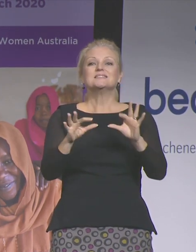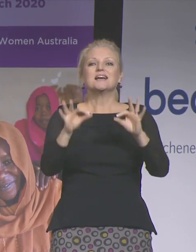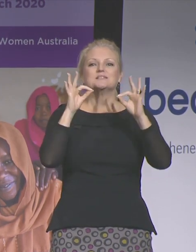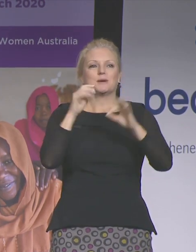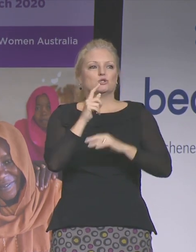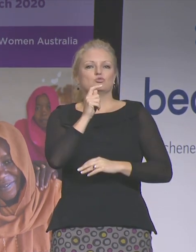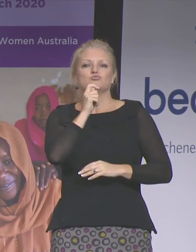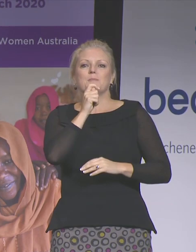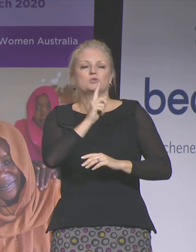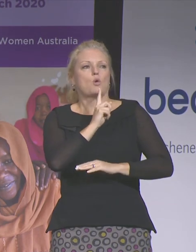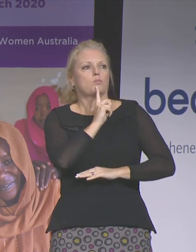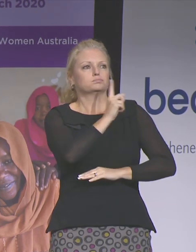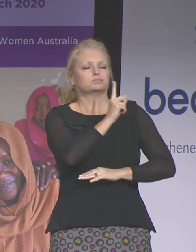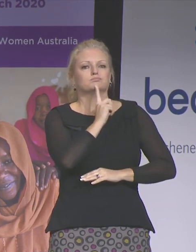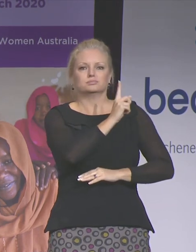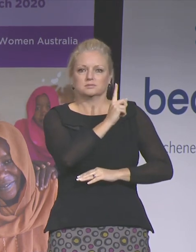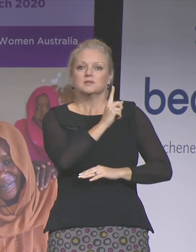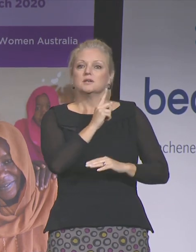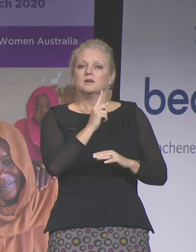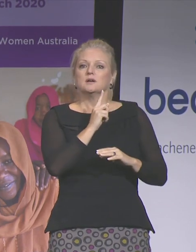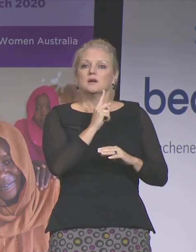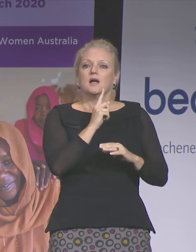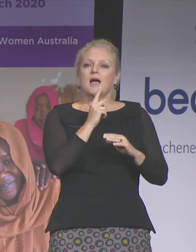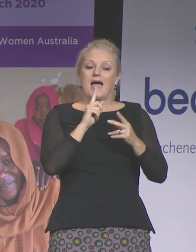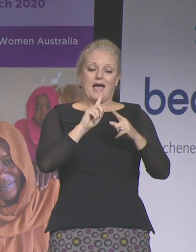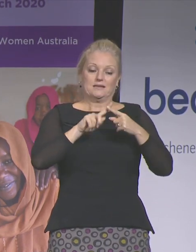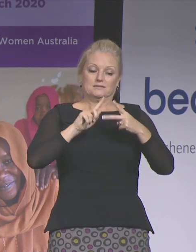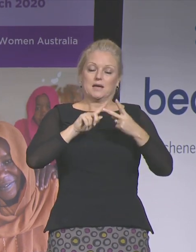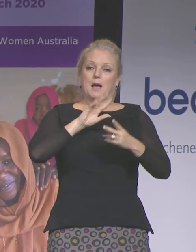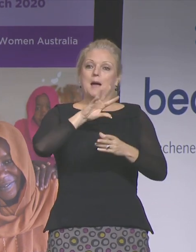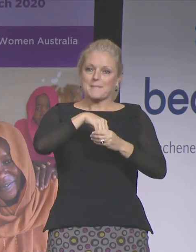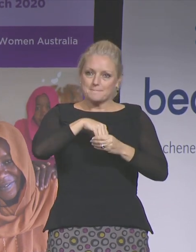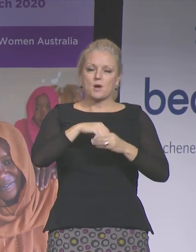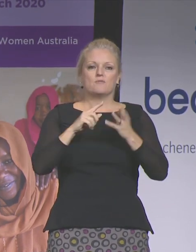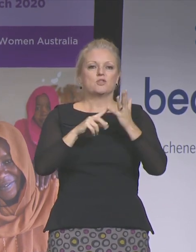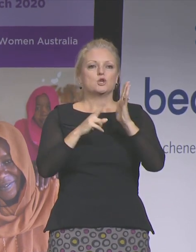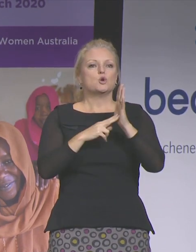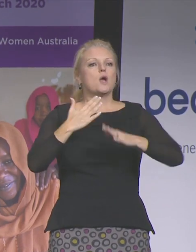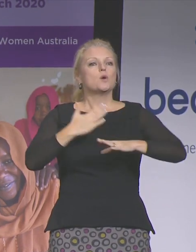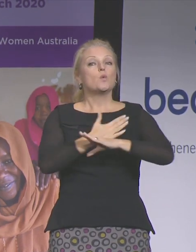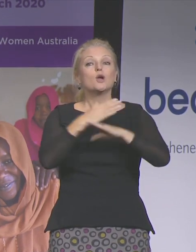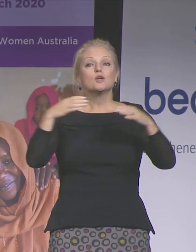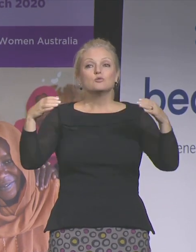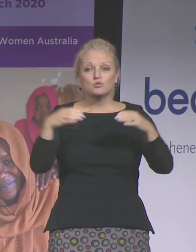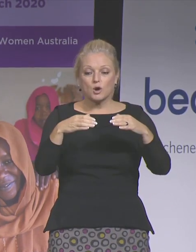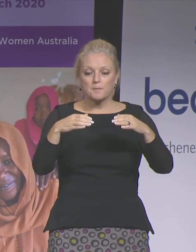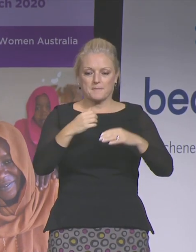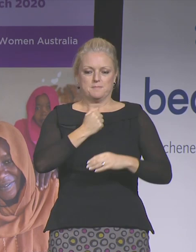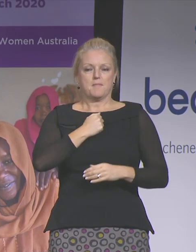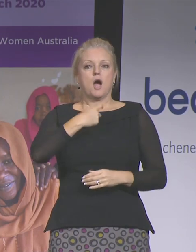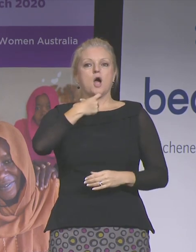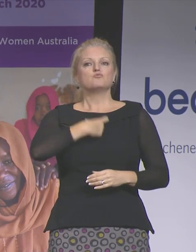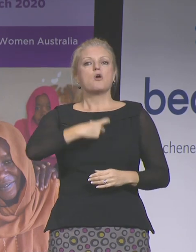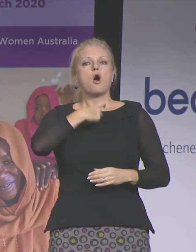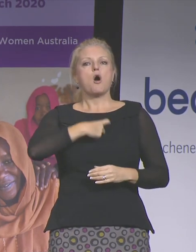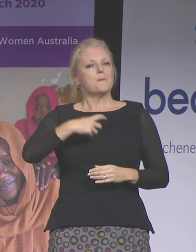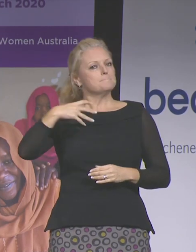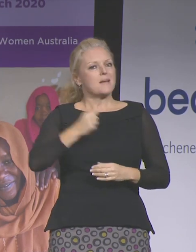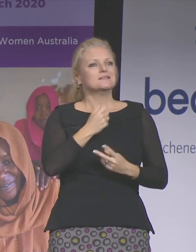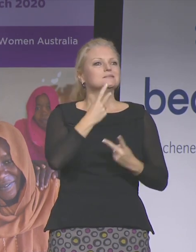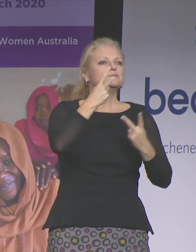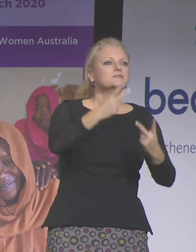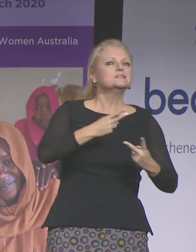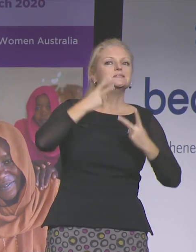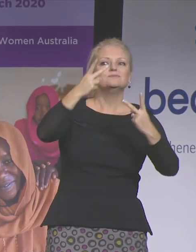and a member of the UN Working Group. This role requires me to undertake country missions on behalf of the